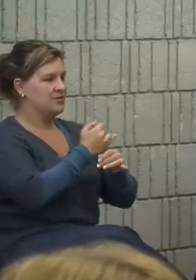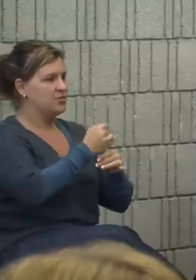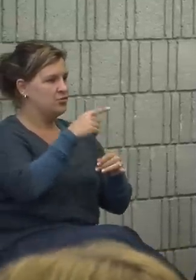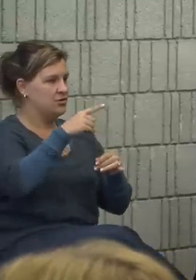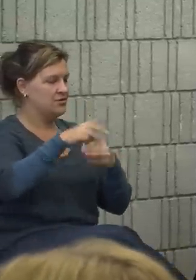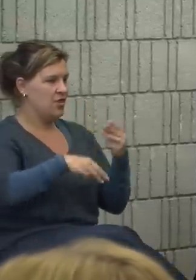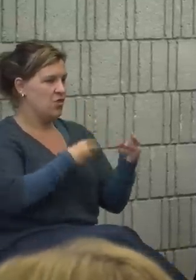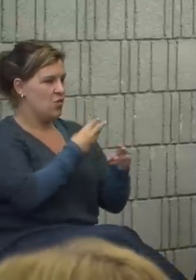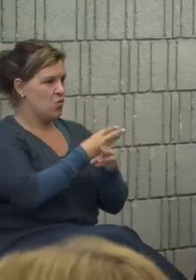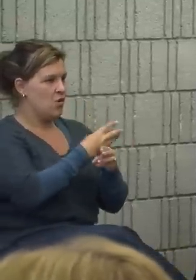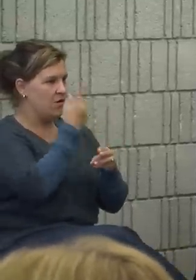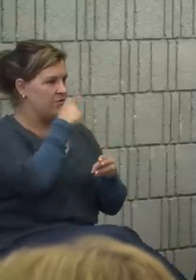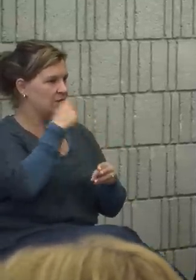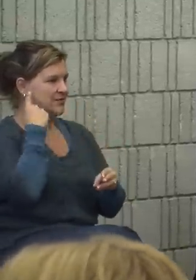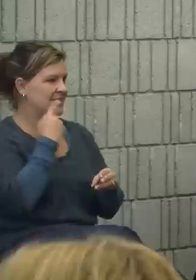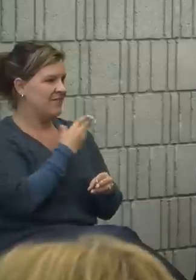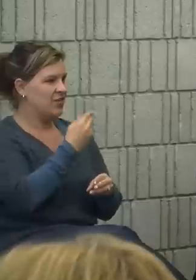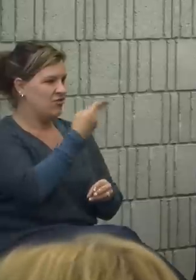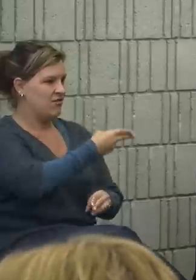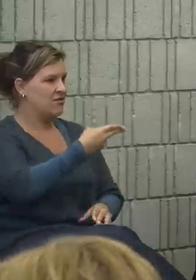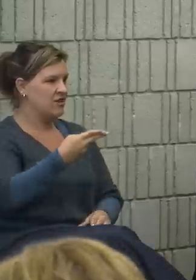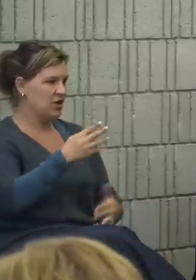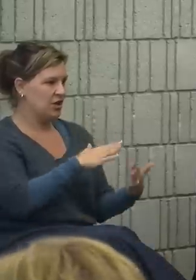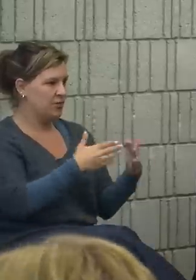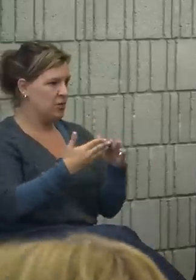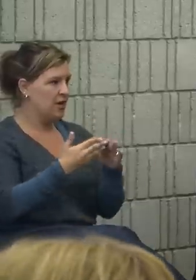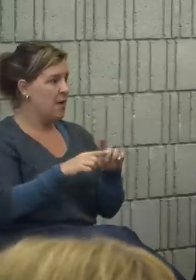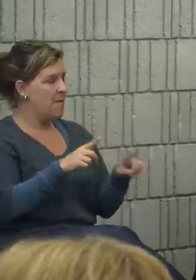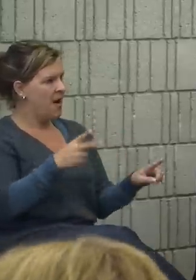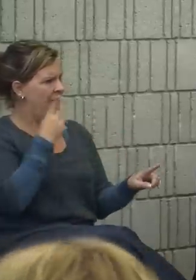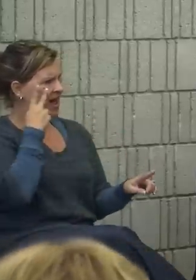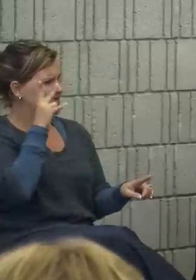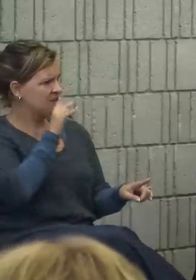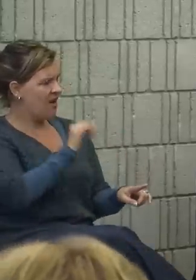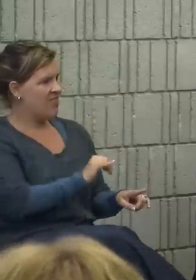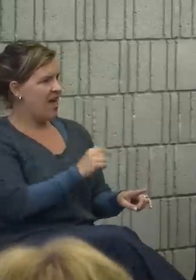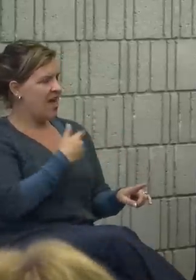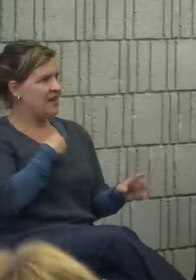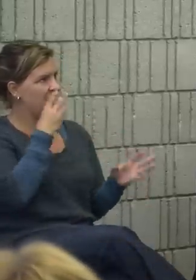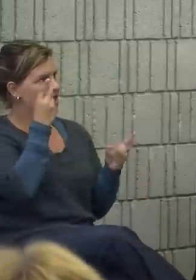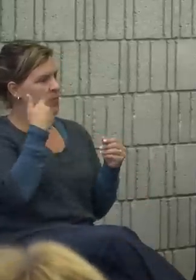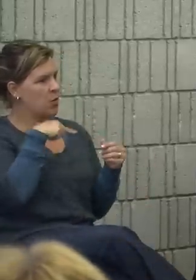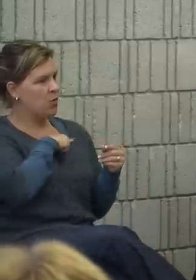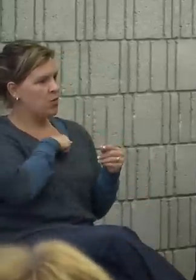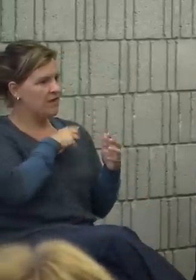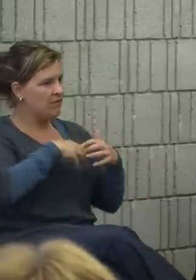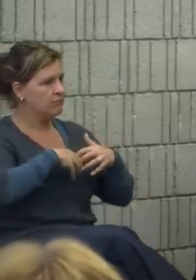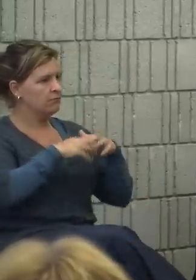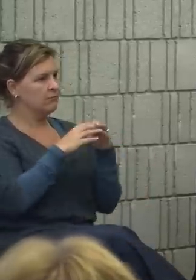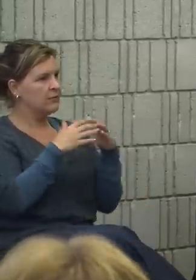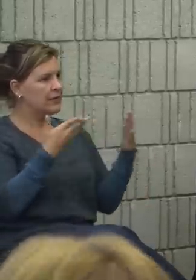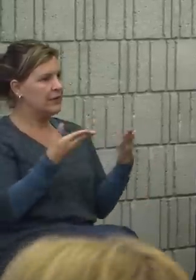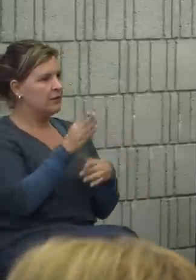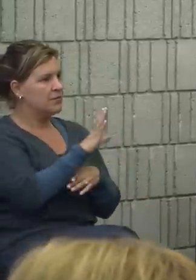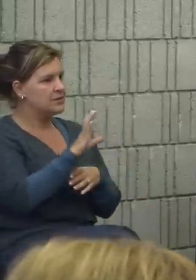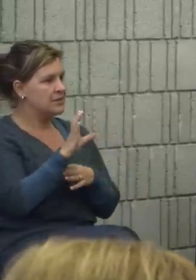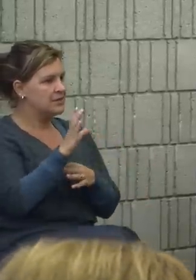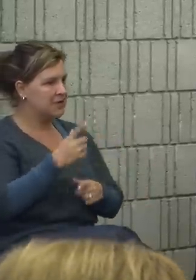for the deaf and hard of hearing. But as I saw that, I thought about what we have created here at Bristol Community College over the time, under the